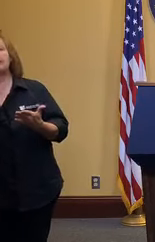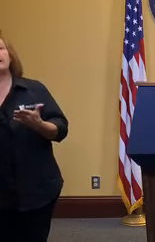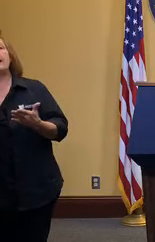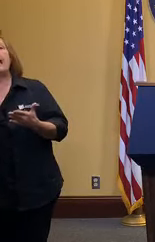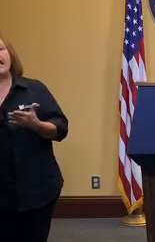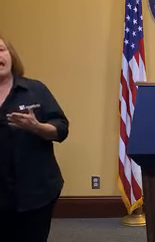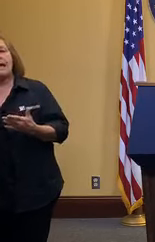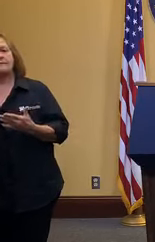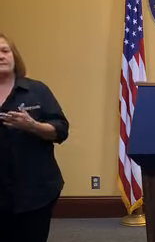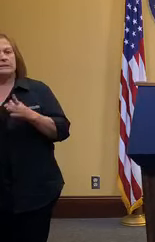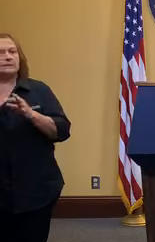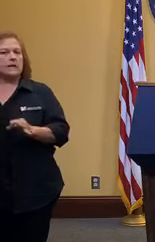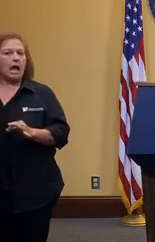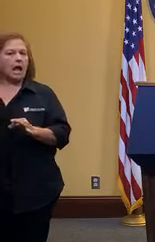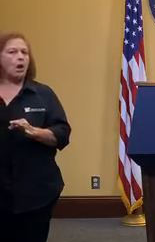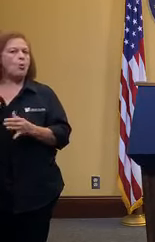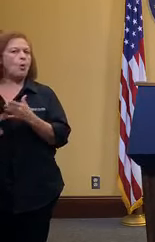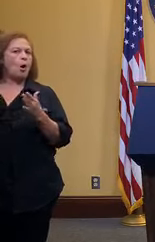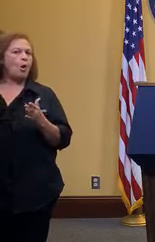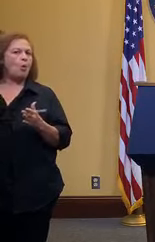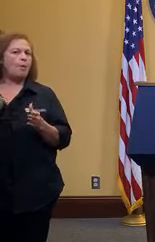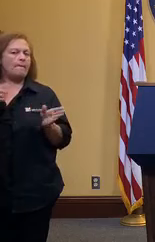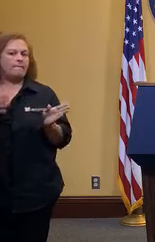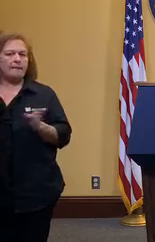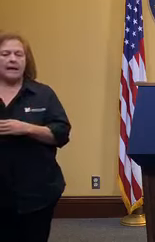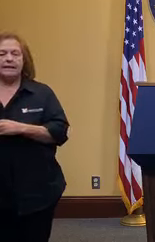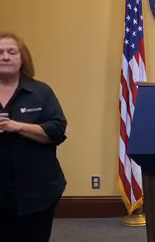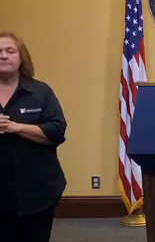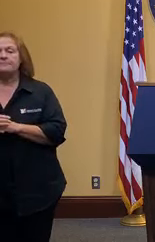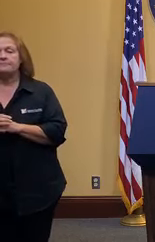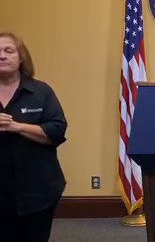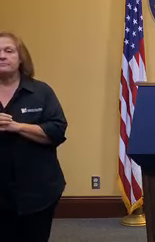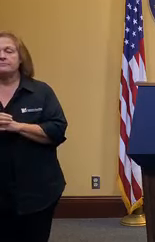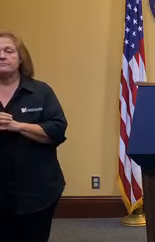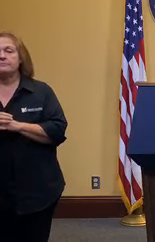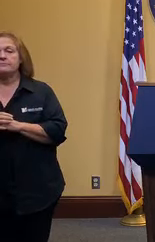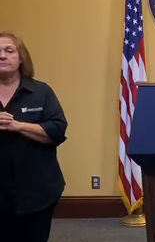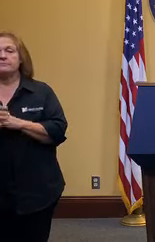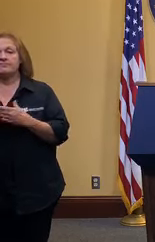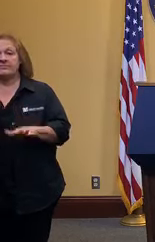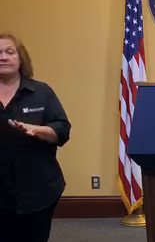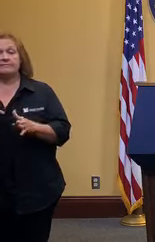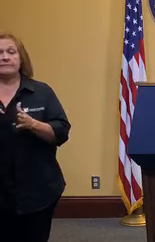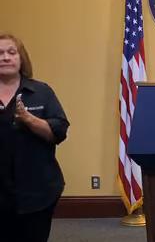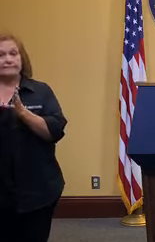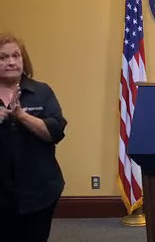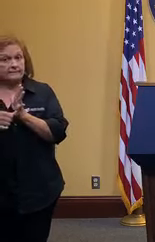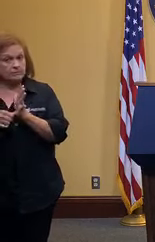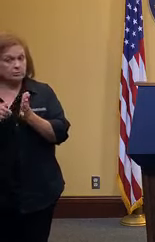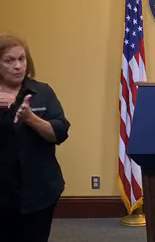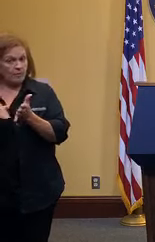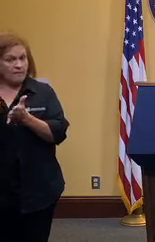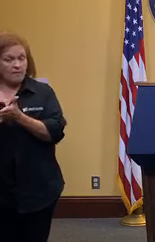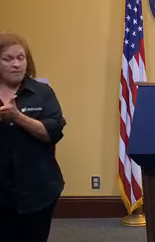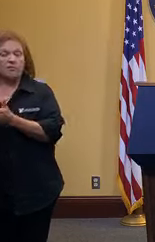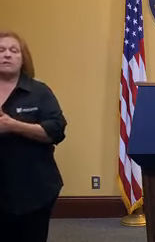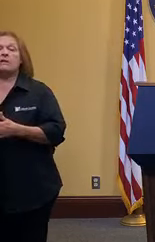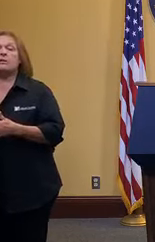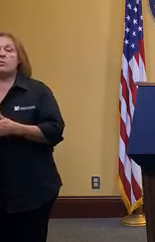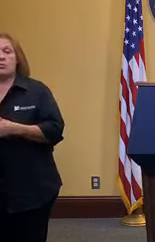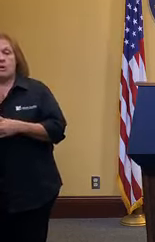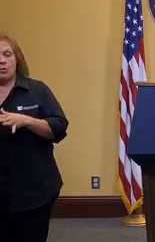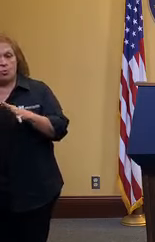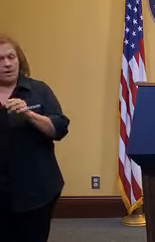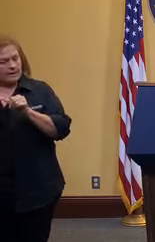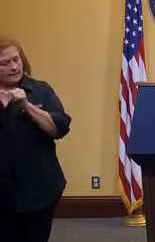relates to where we are going we have emphasized as i mentioned throughout this process that we will continue